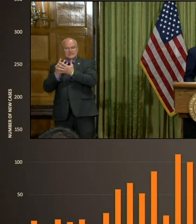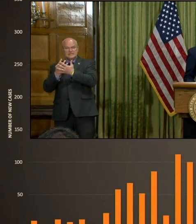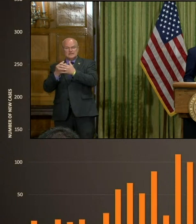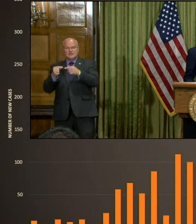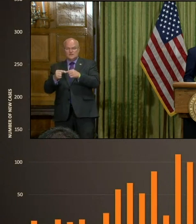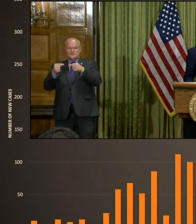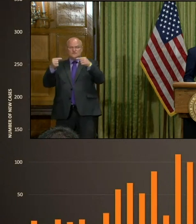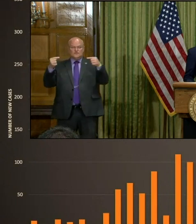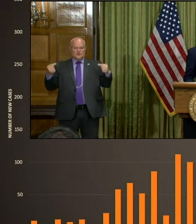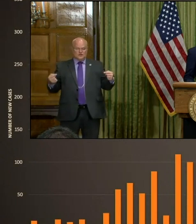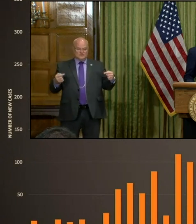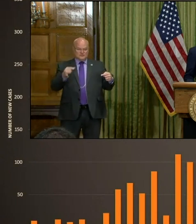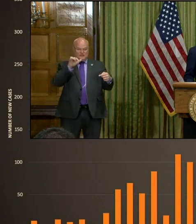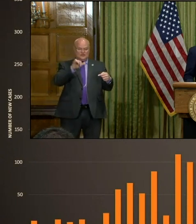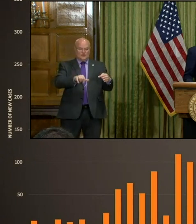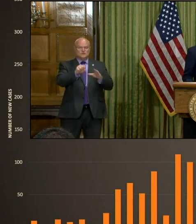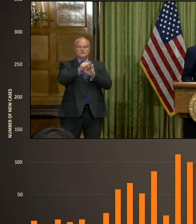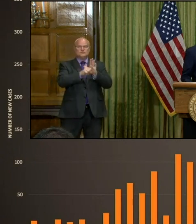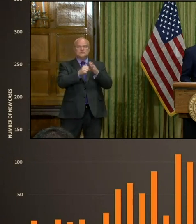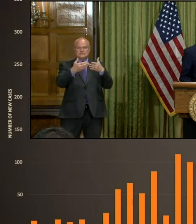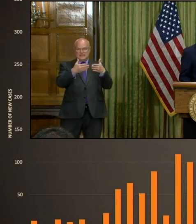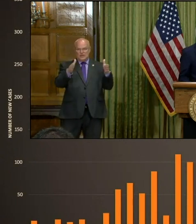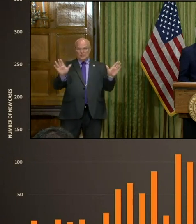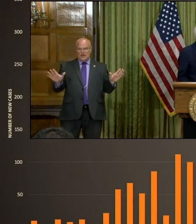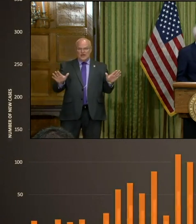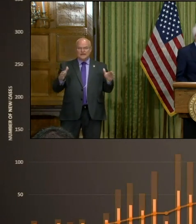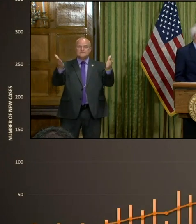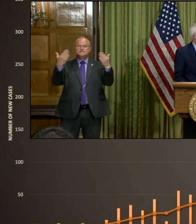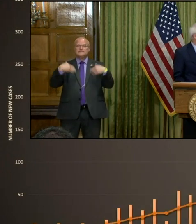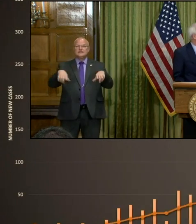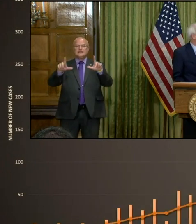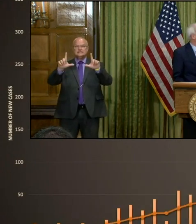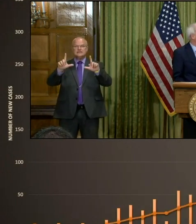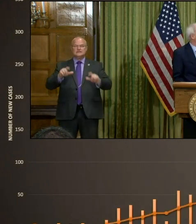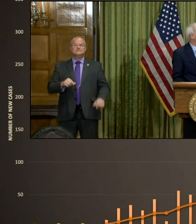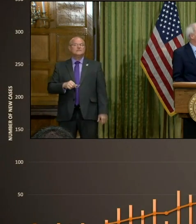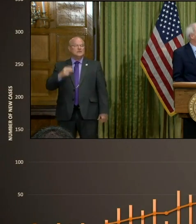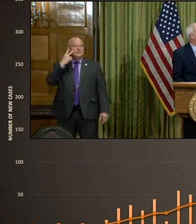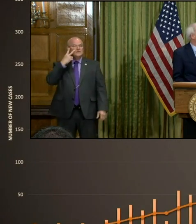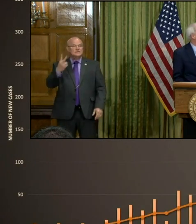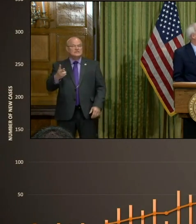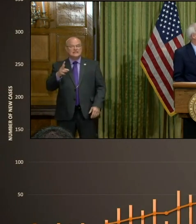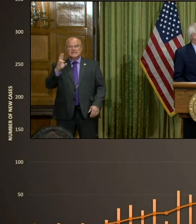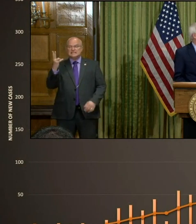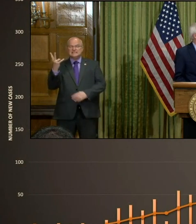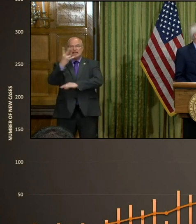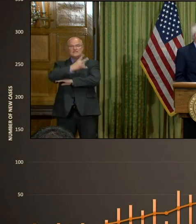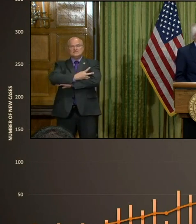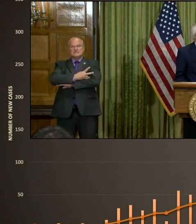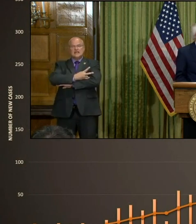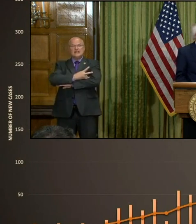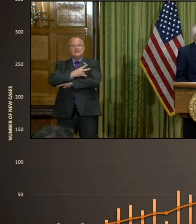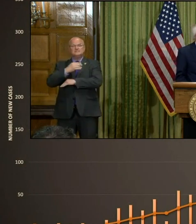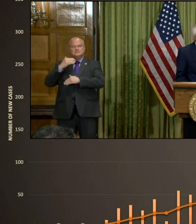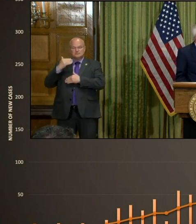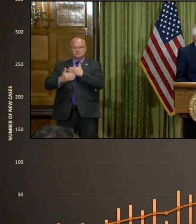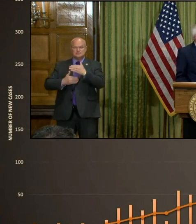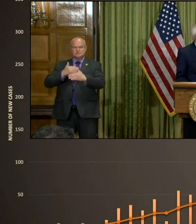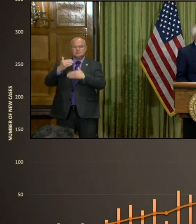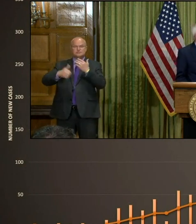versus those that are statewide. If you go to the next chart, you'll see the seven-day rolling average.